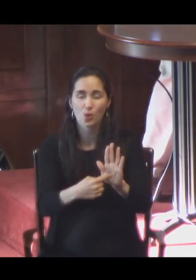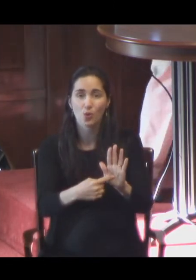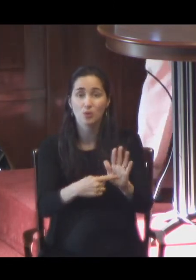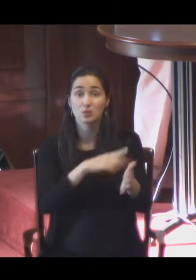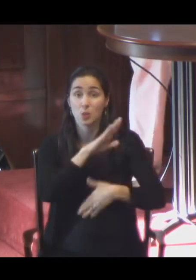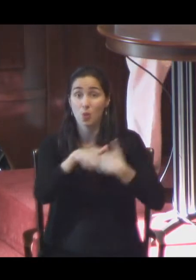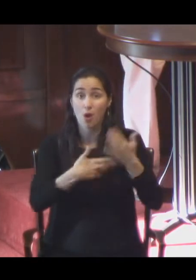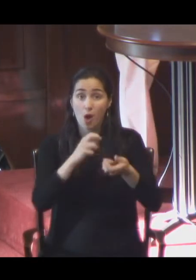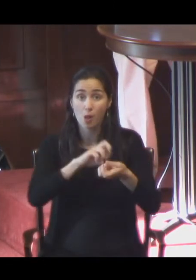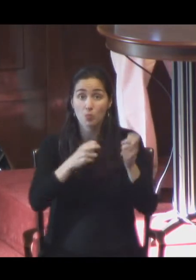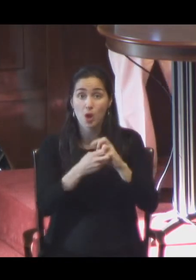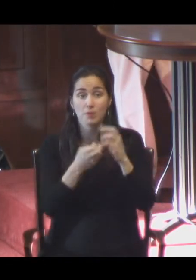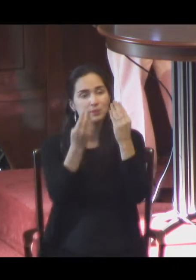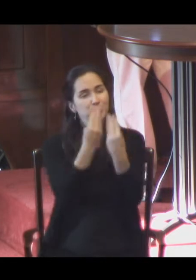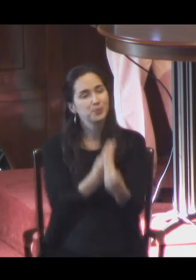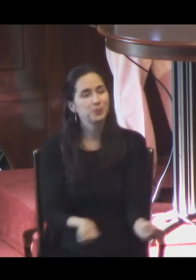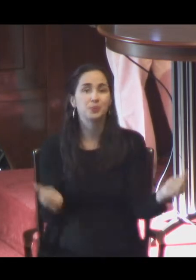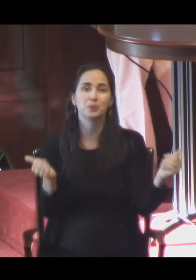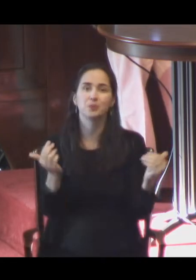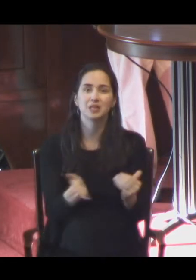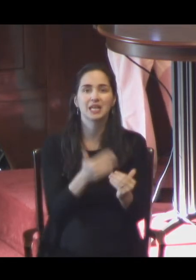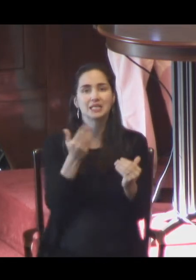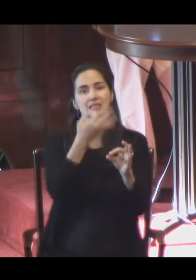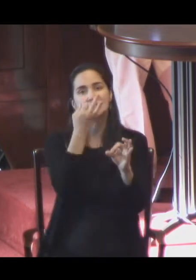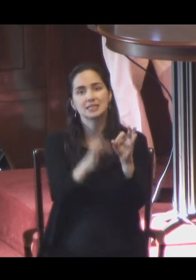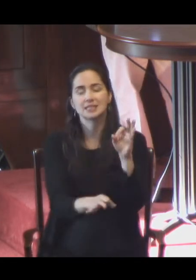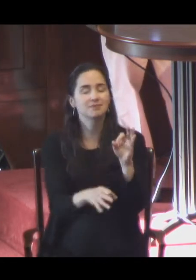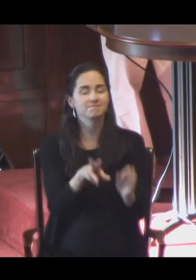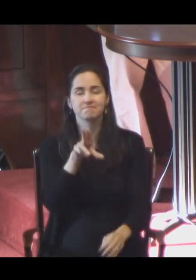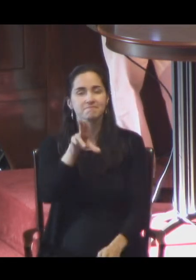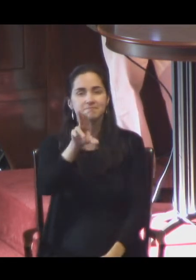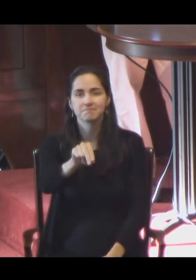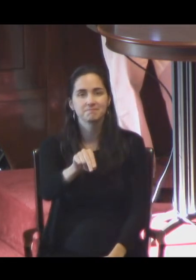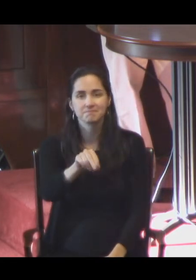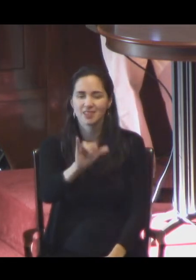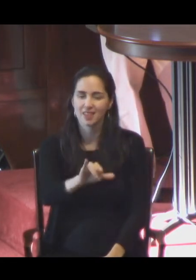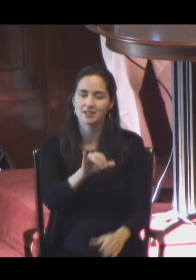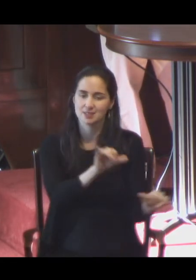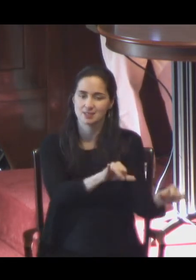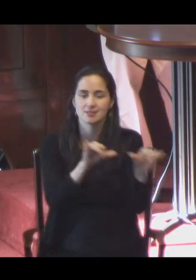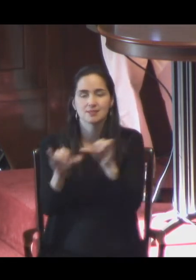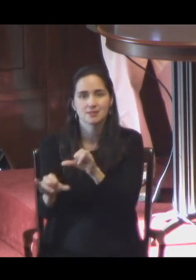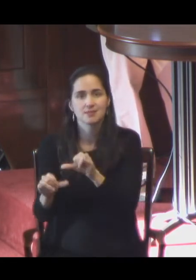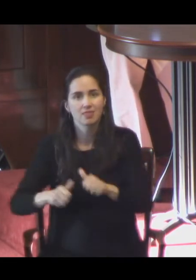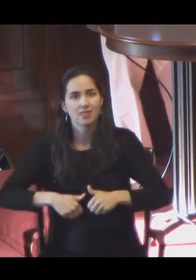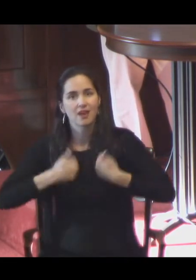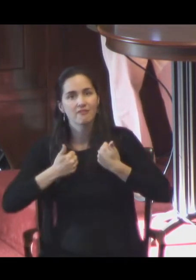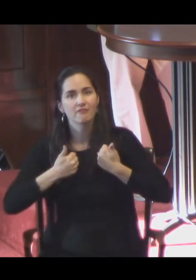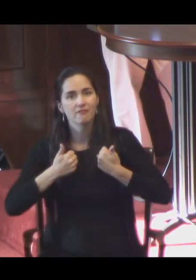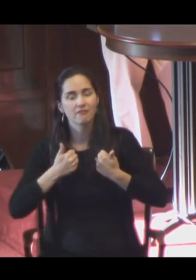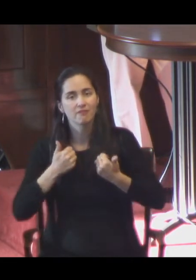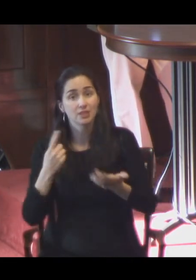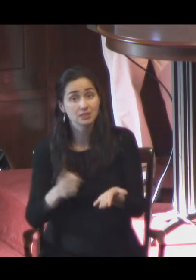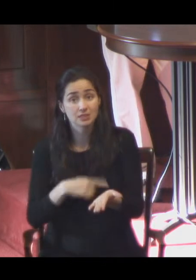neat package deal, because that's the way we experience life. Life sometimes is upsetting. It doesn't necessarily resolve